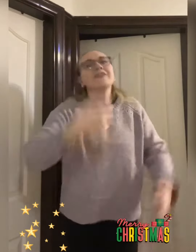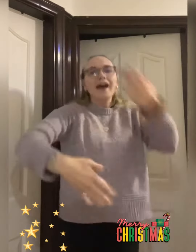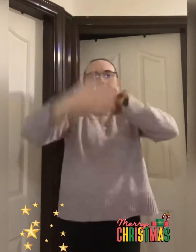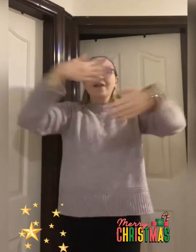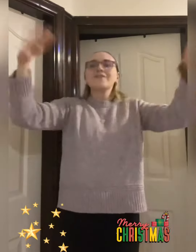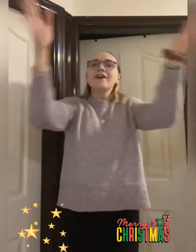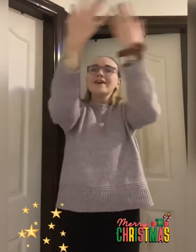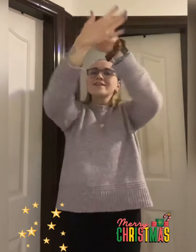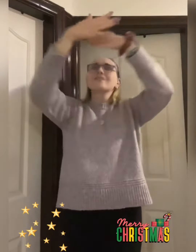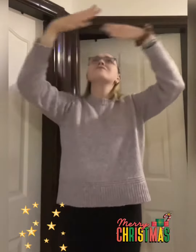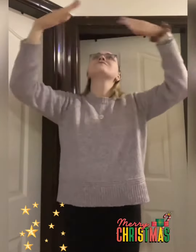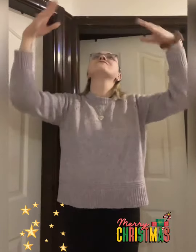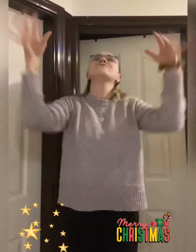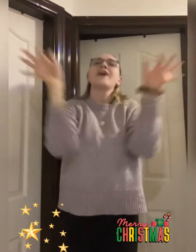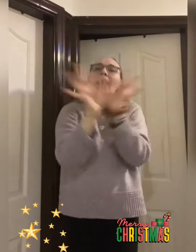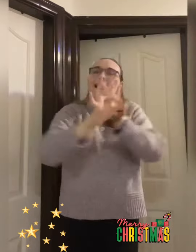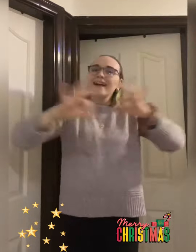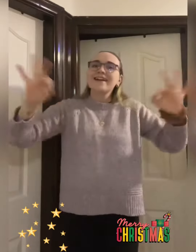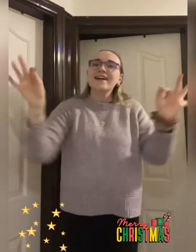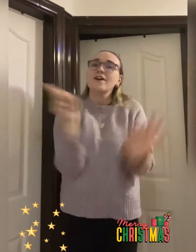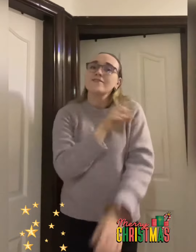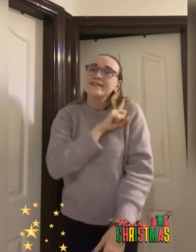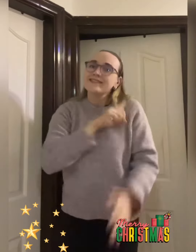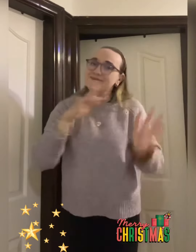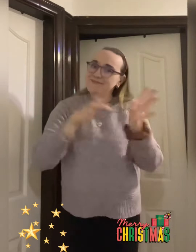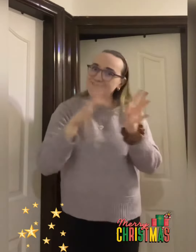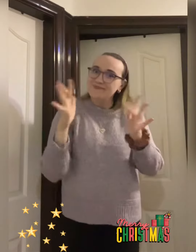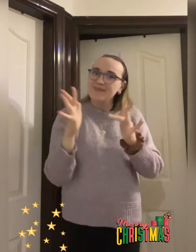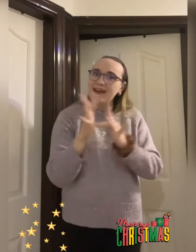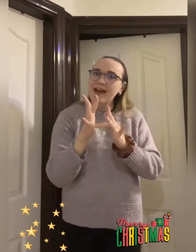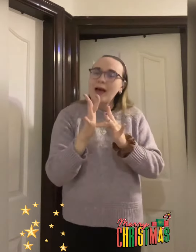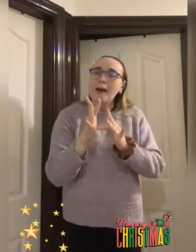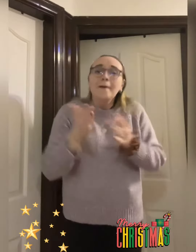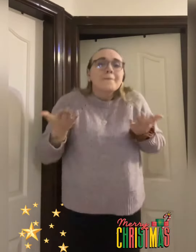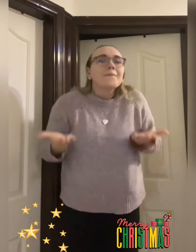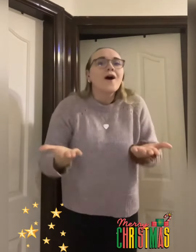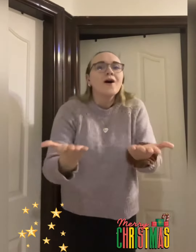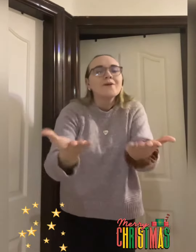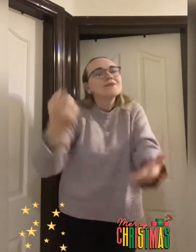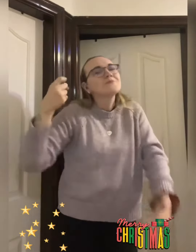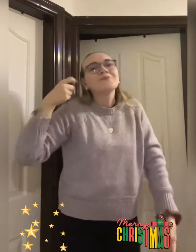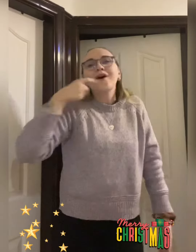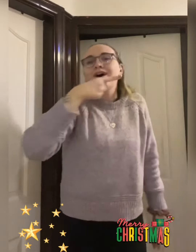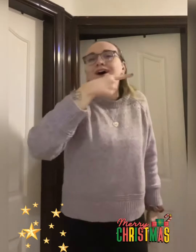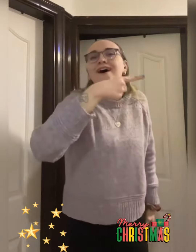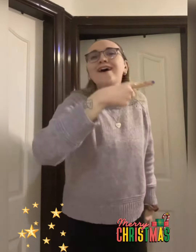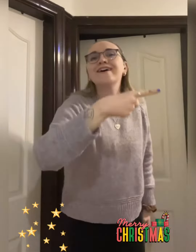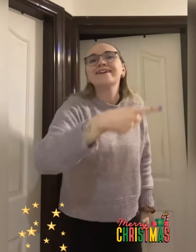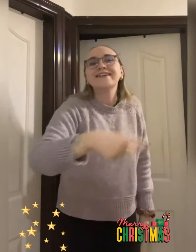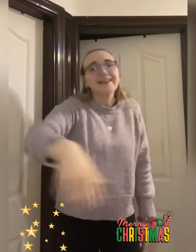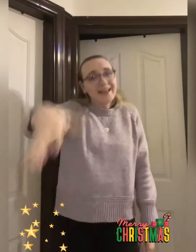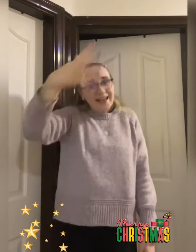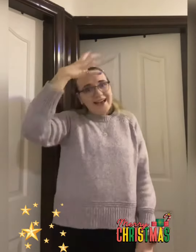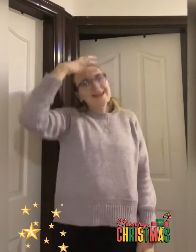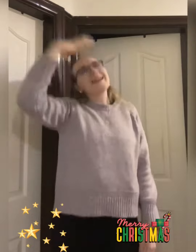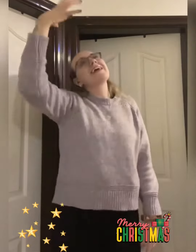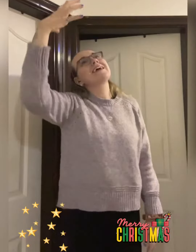heaven rang for him, for a boy was born, King